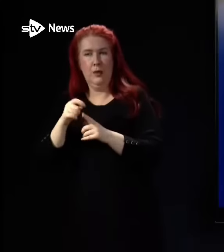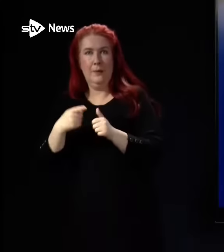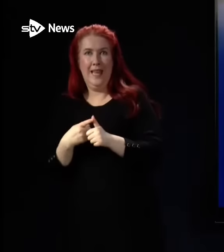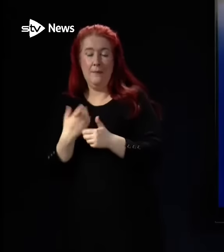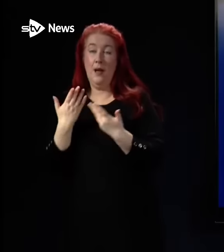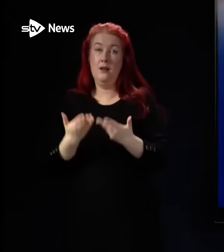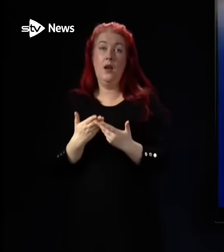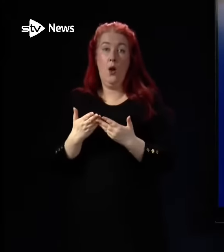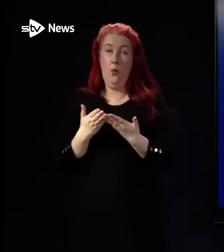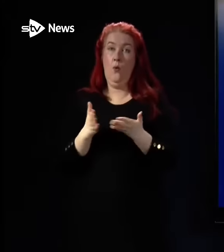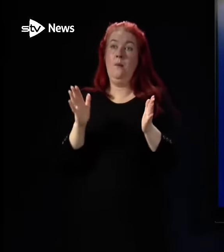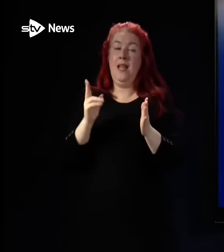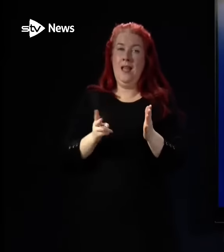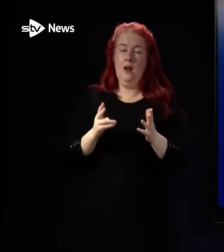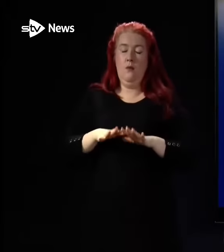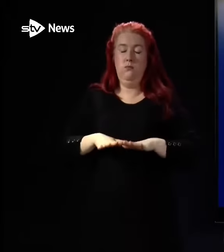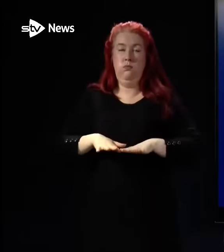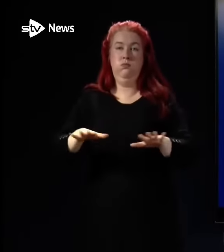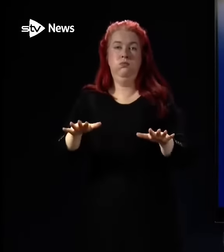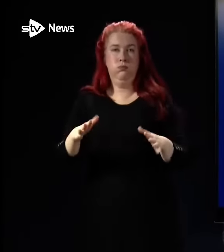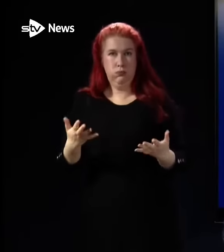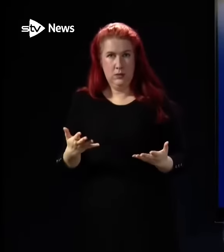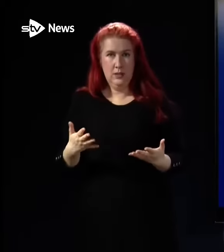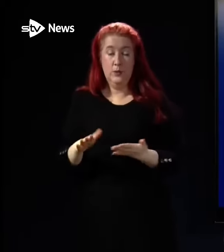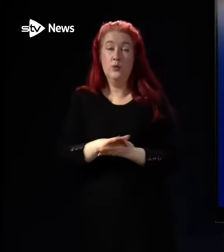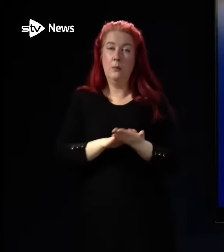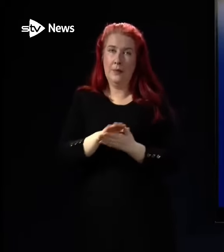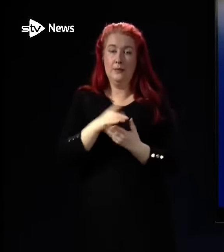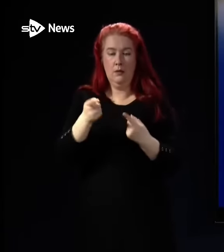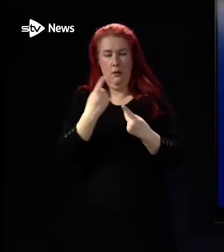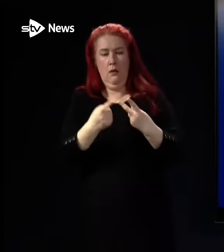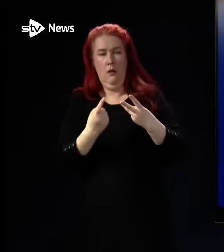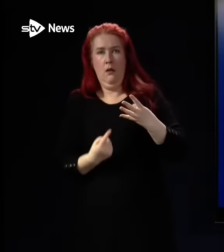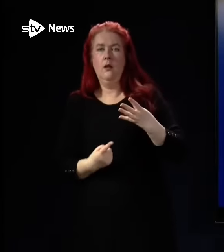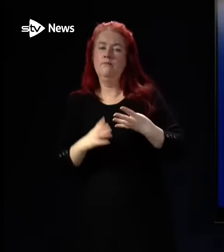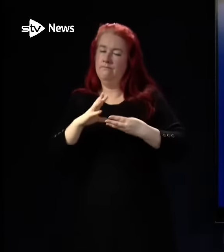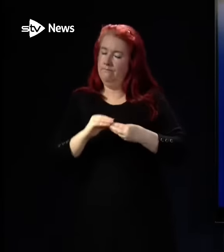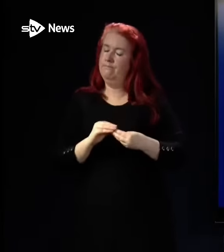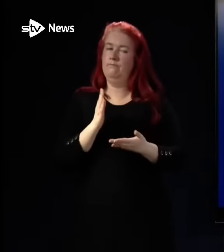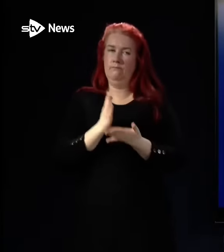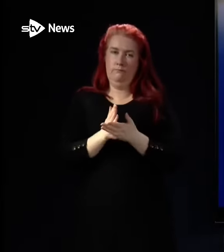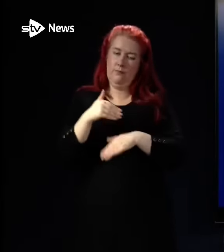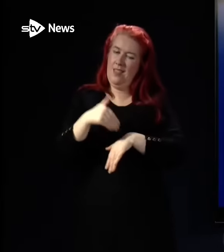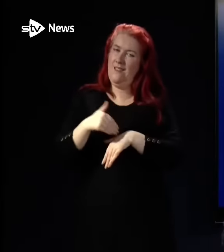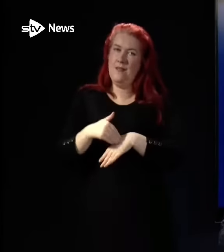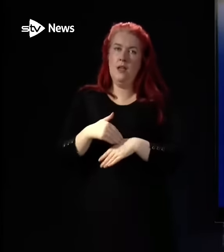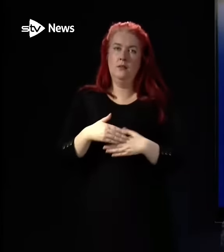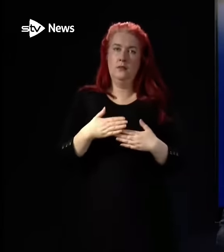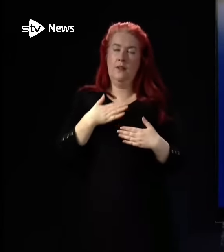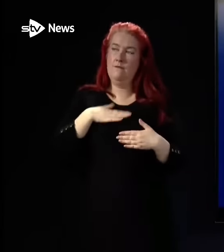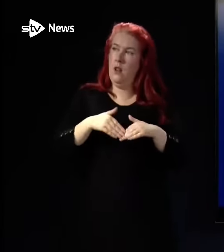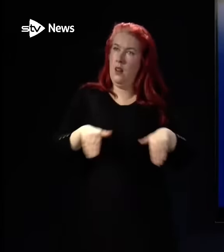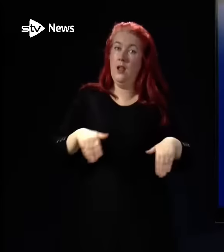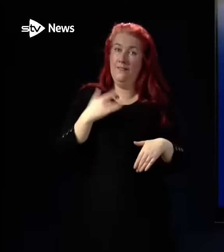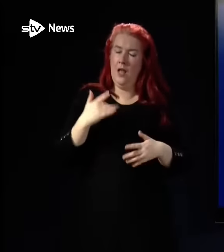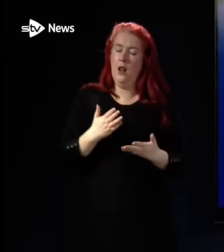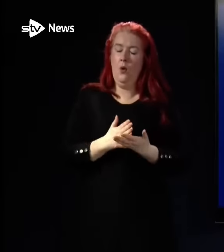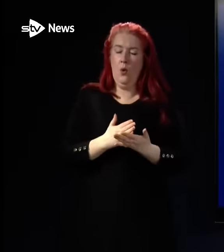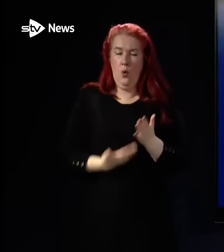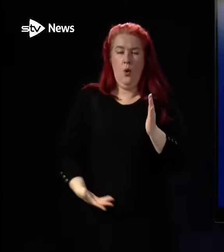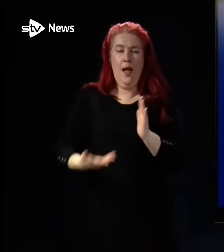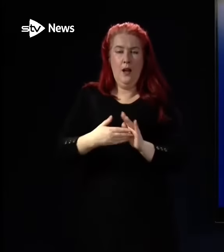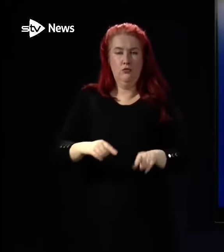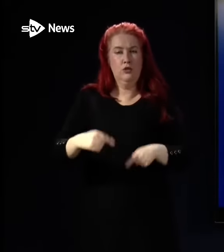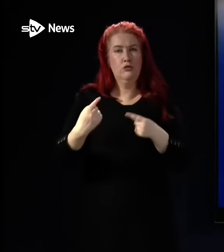combination of factors will absolutely be making the experience of those on the front line of our health service feel much more challenging